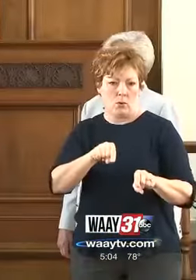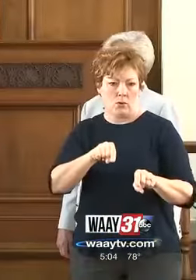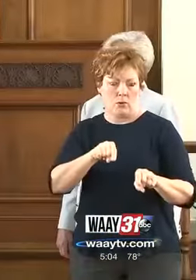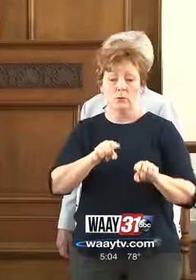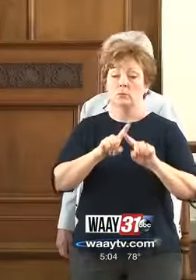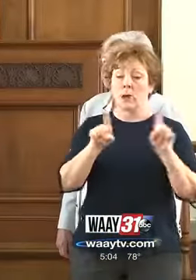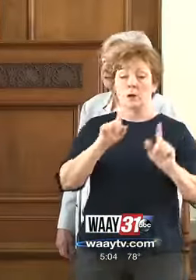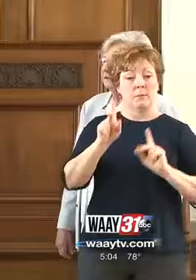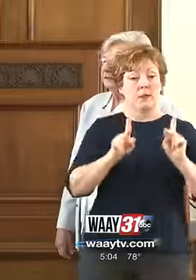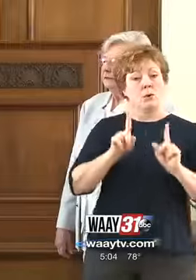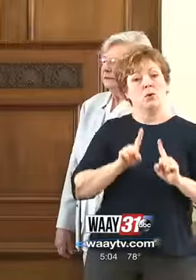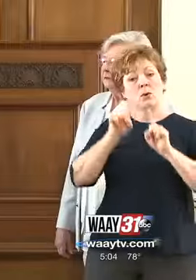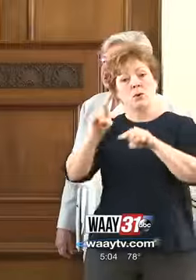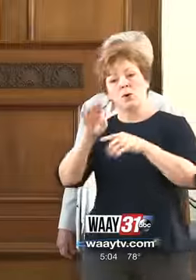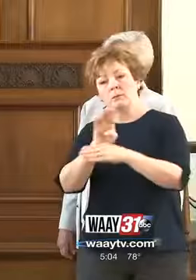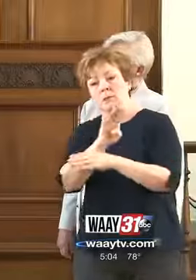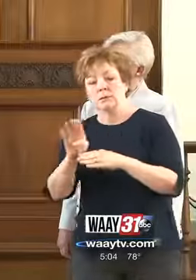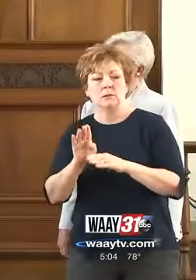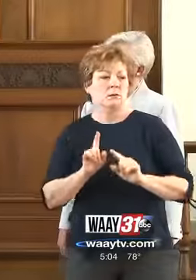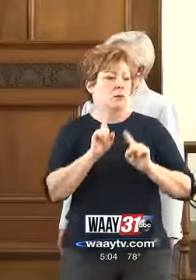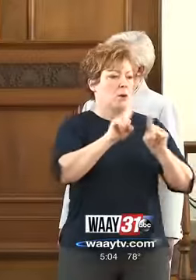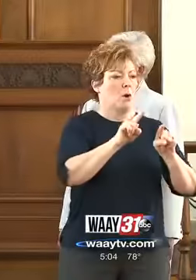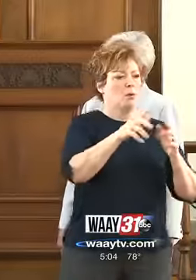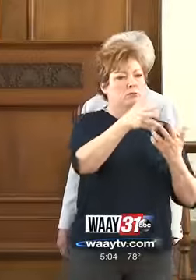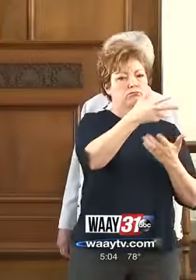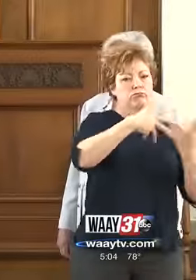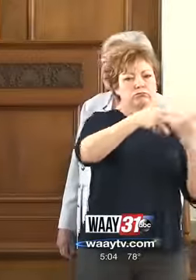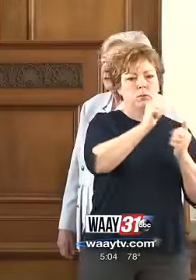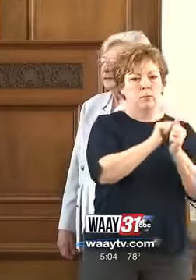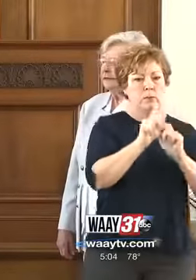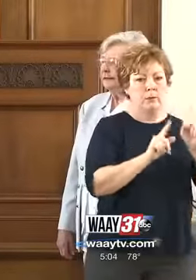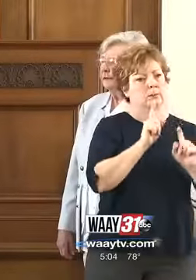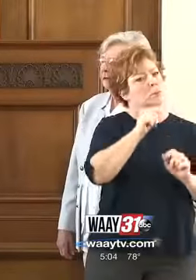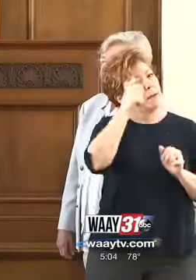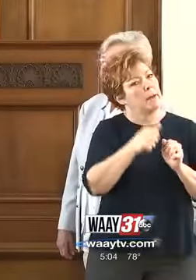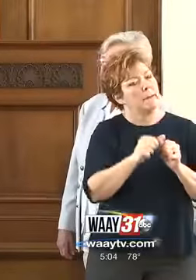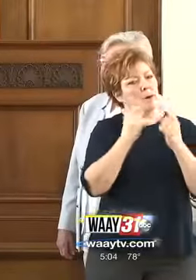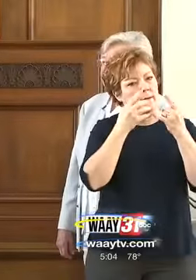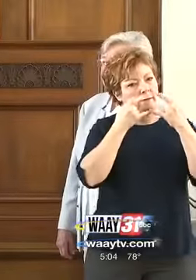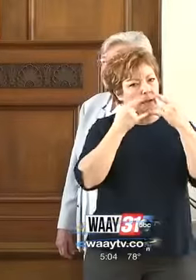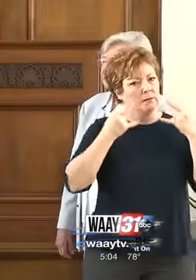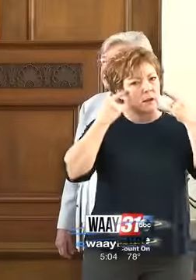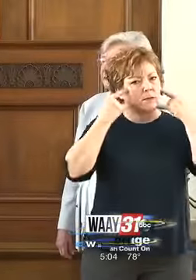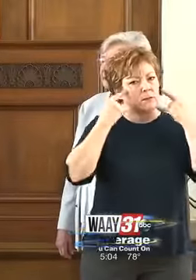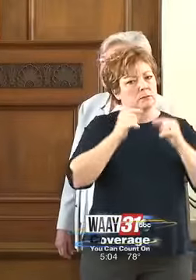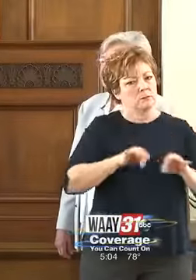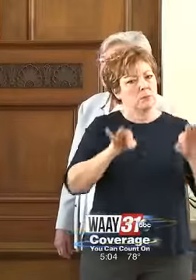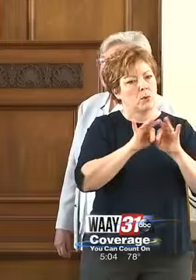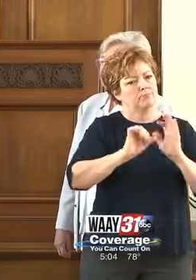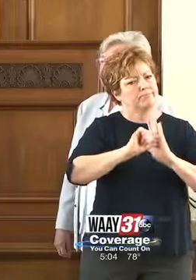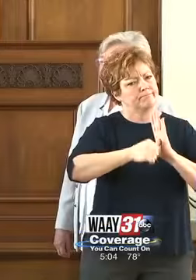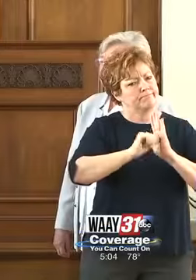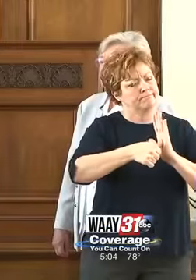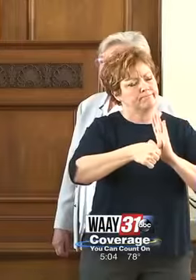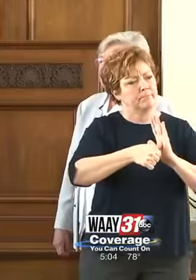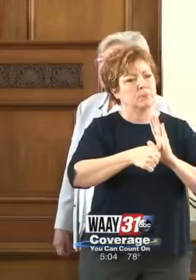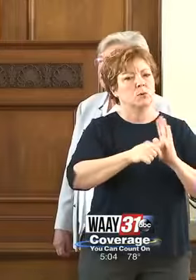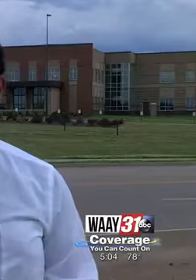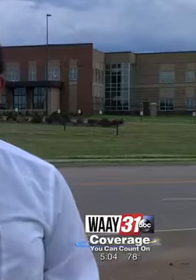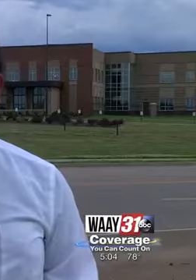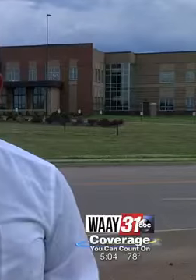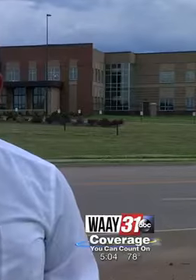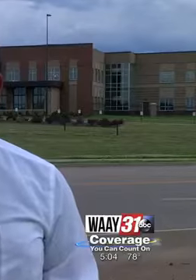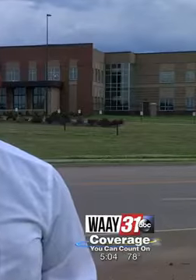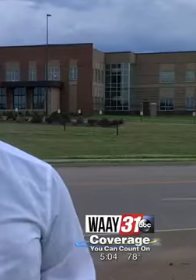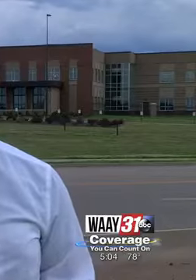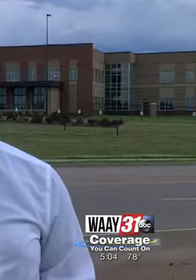Now, many systems said previously that they plan on sticking with a virtual learning plan for the summer as they decide what they're going to do for the fall. The